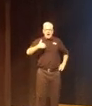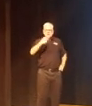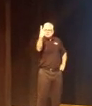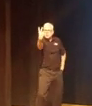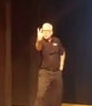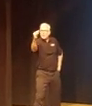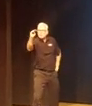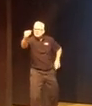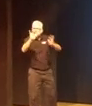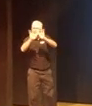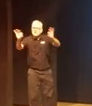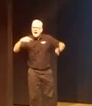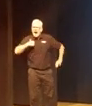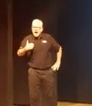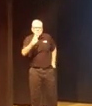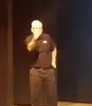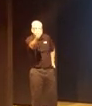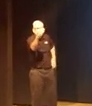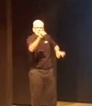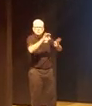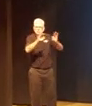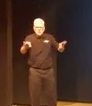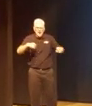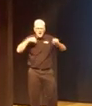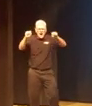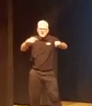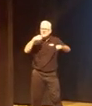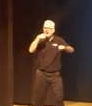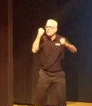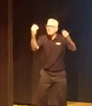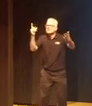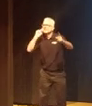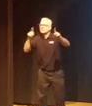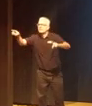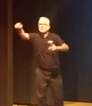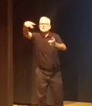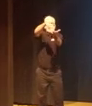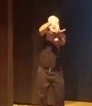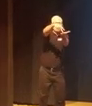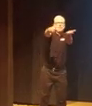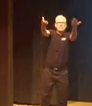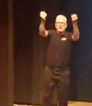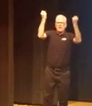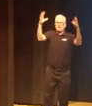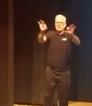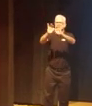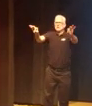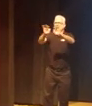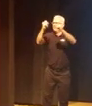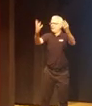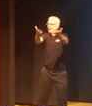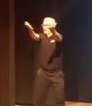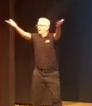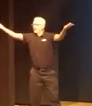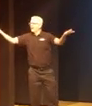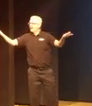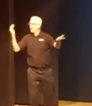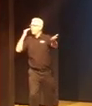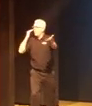No. You know, I've got two masters degrees. You know, I can, there's many deaf people who can stand up and say, oh, how many degrees